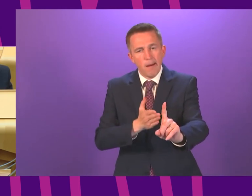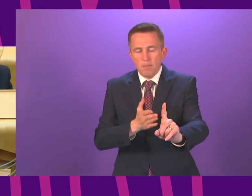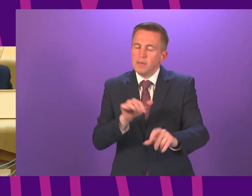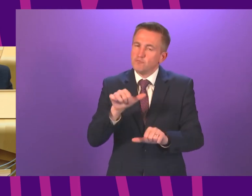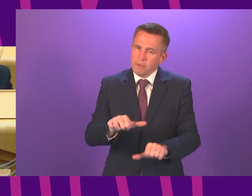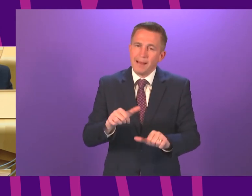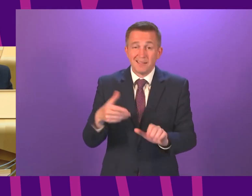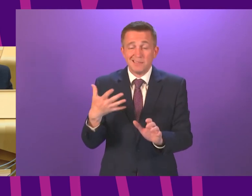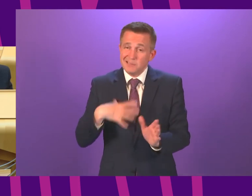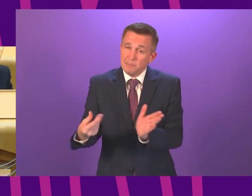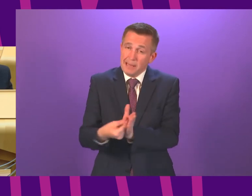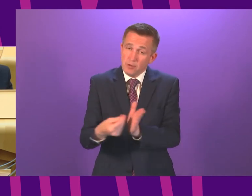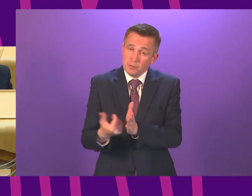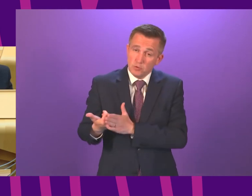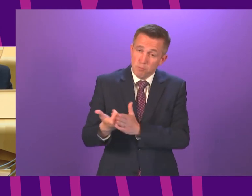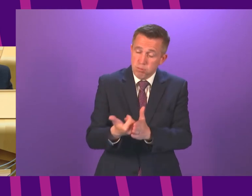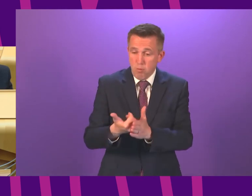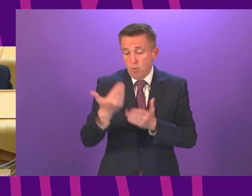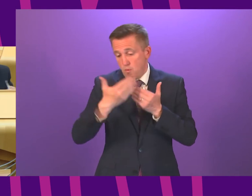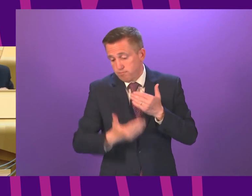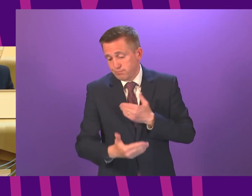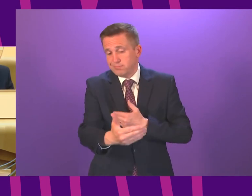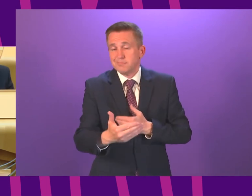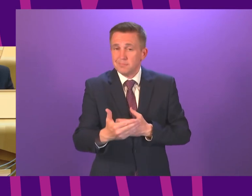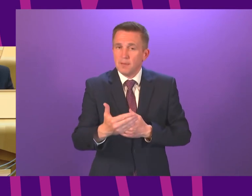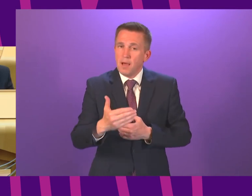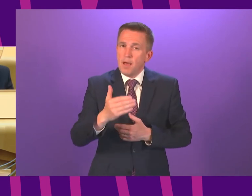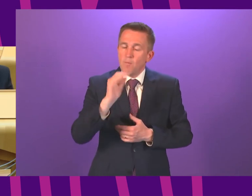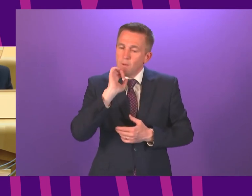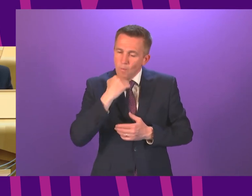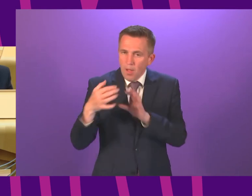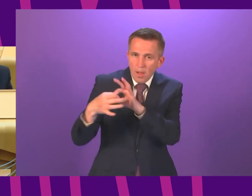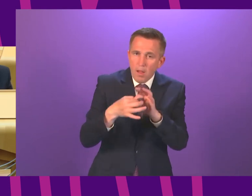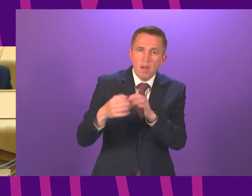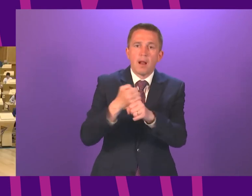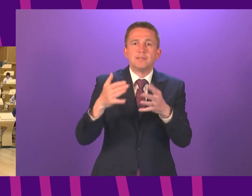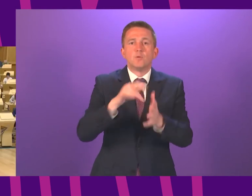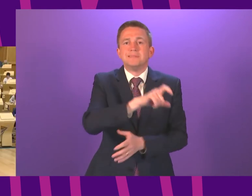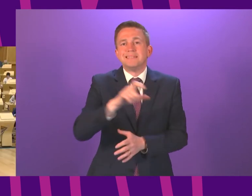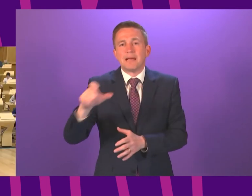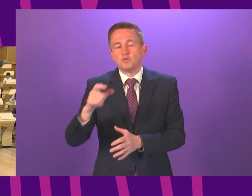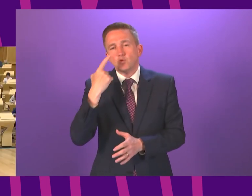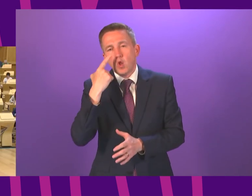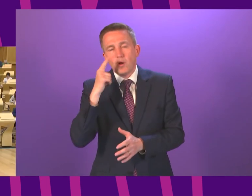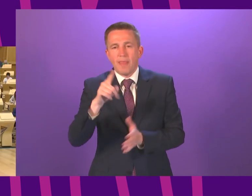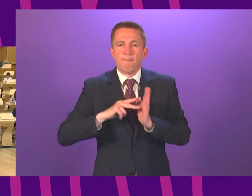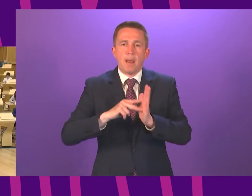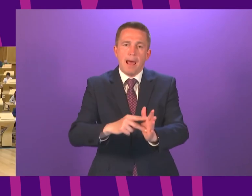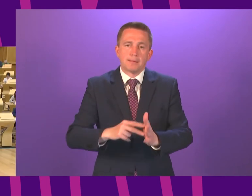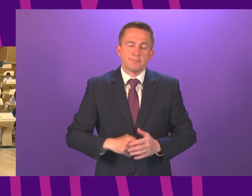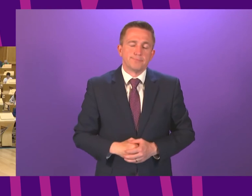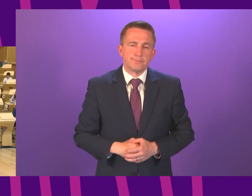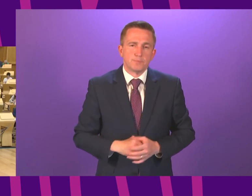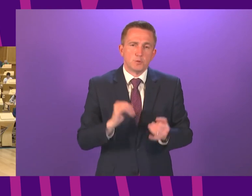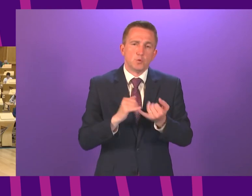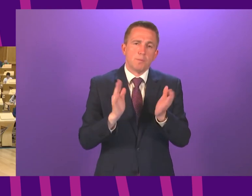support for a significant time to come and that is where we will continue to work with the City Council Stuart Macmillan to be